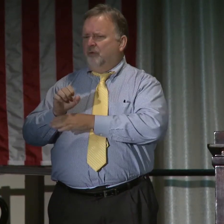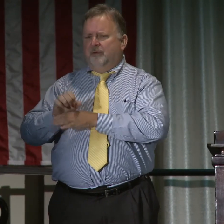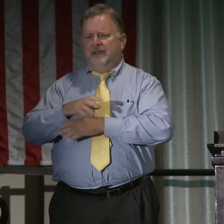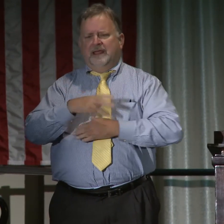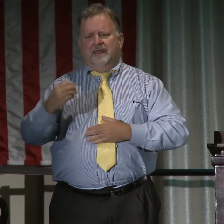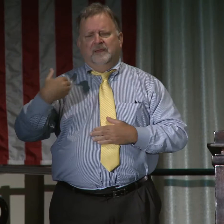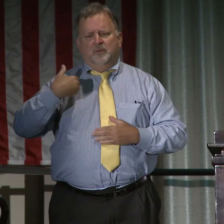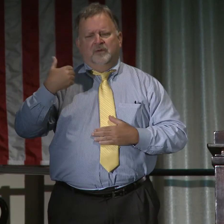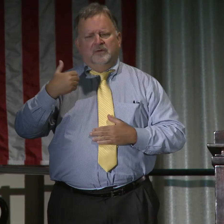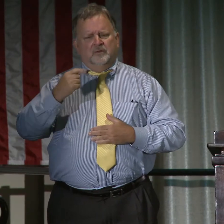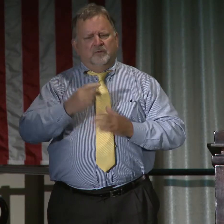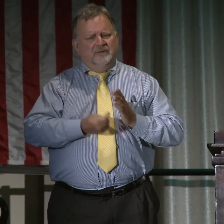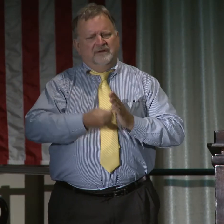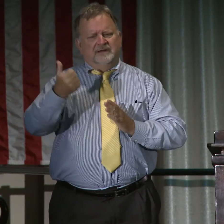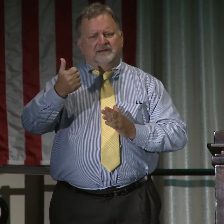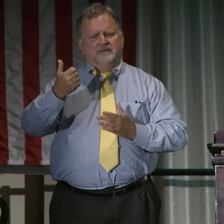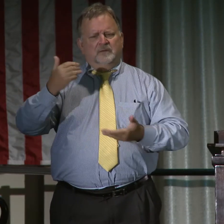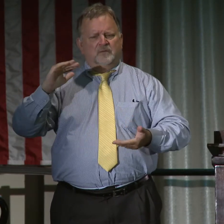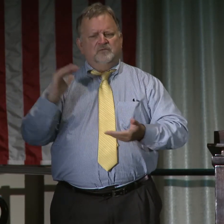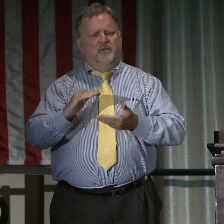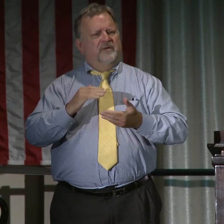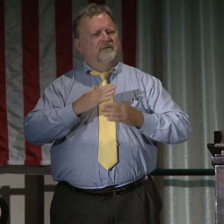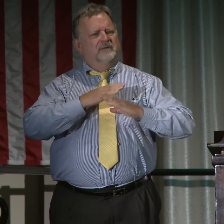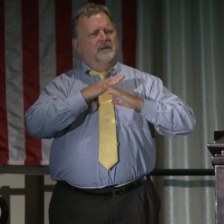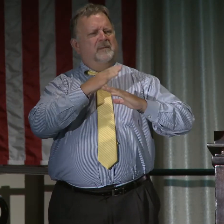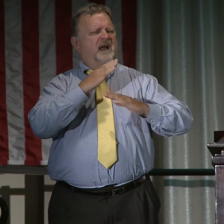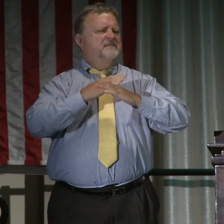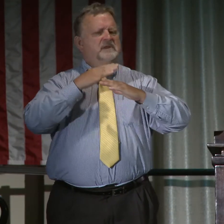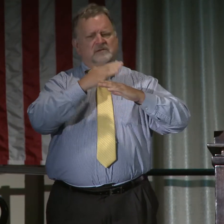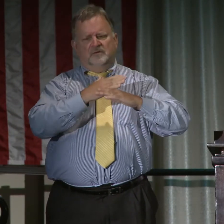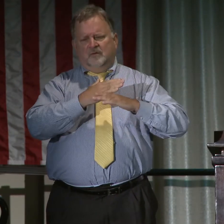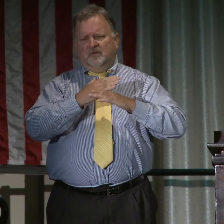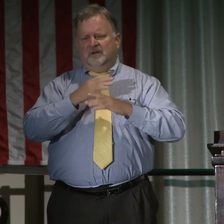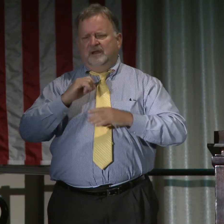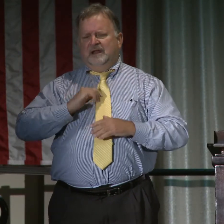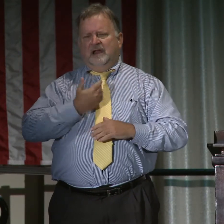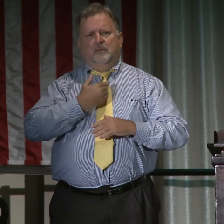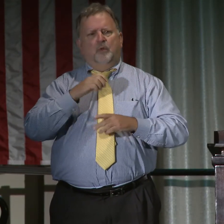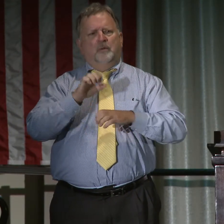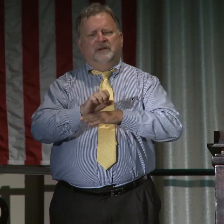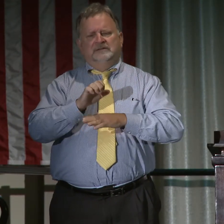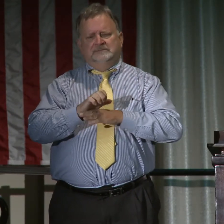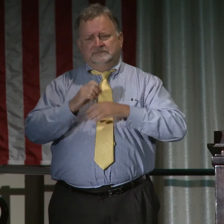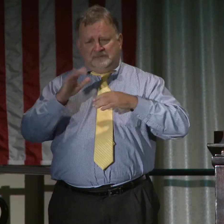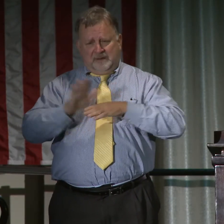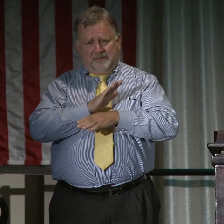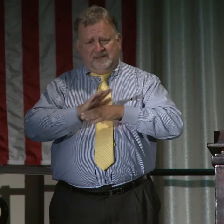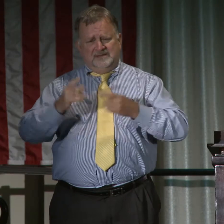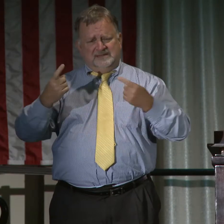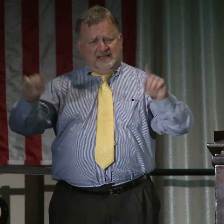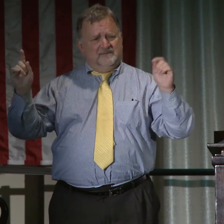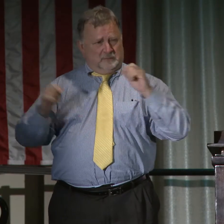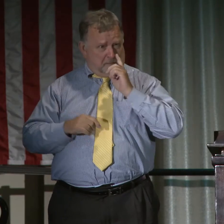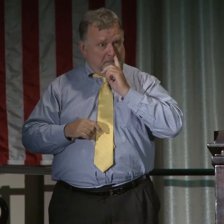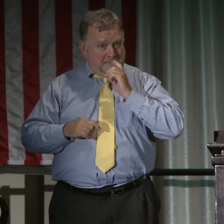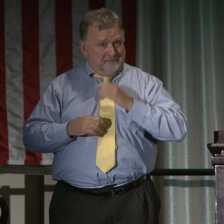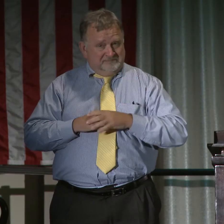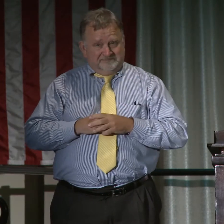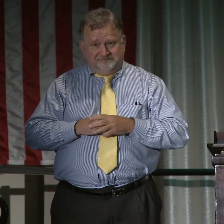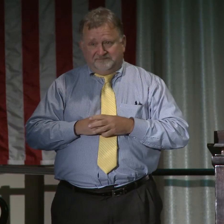both for the employee and the employers. And that will help eliminate or reduce obstacles, which